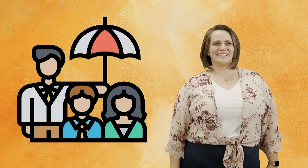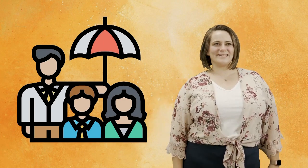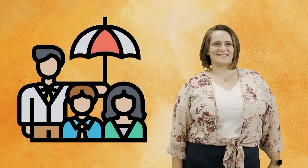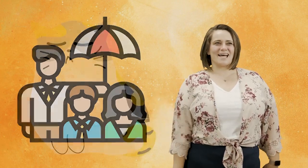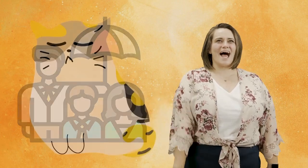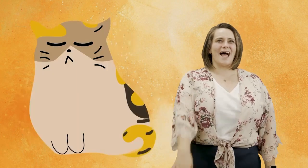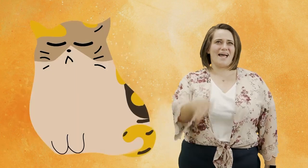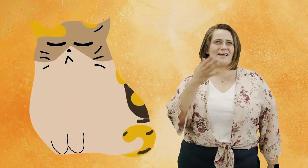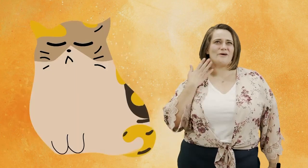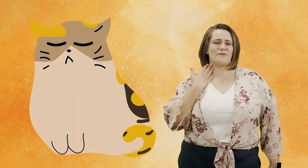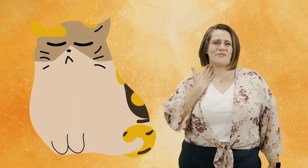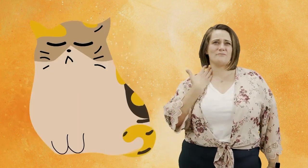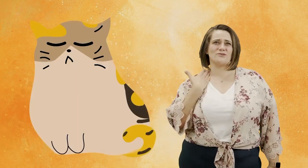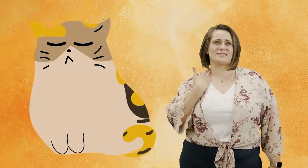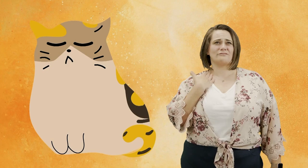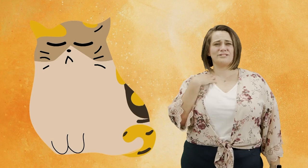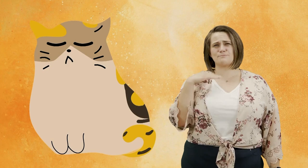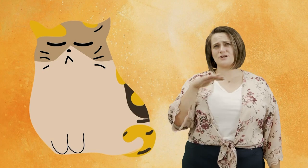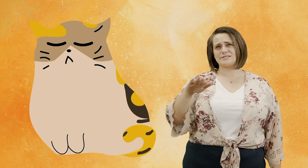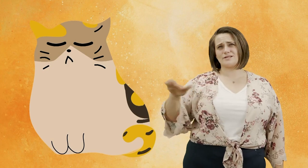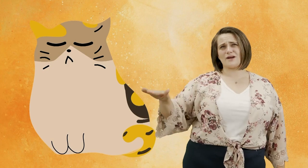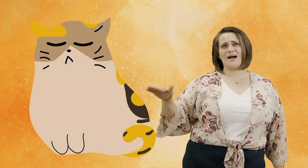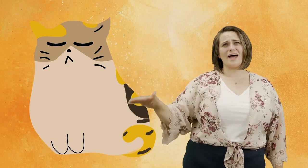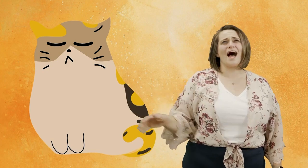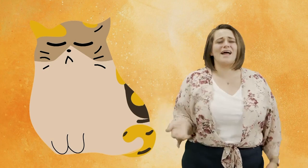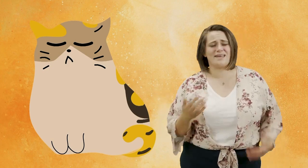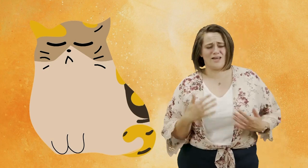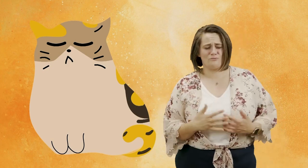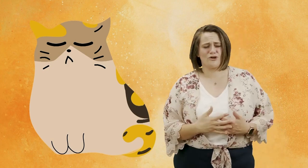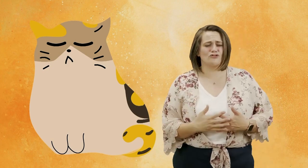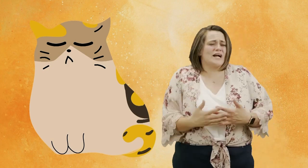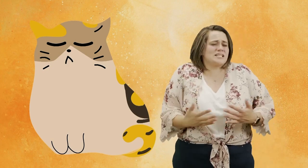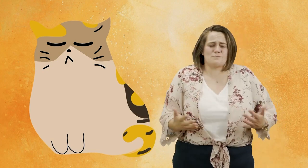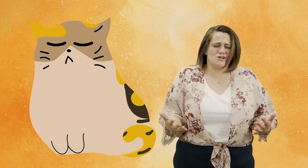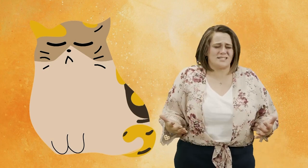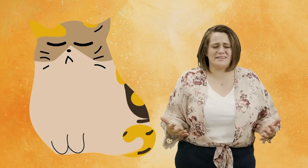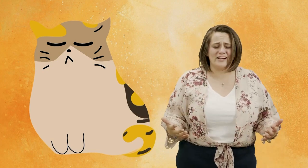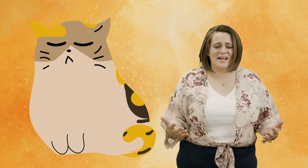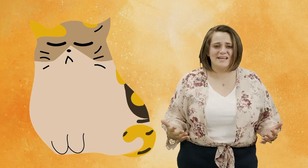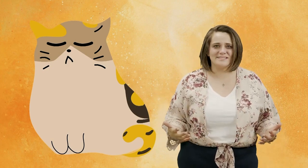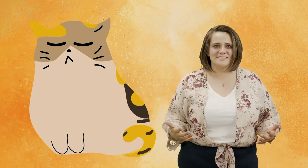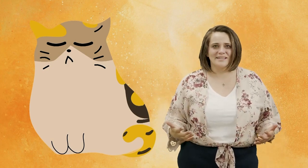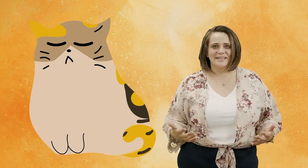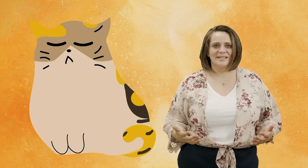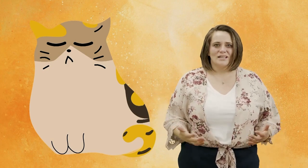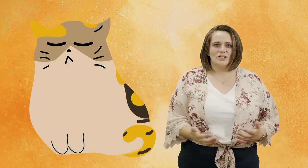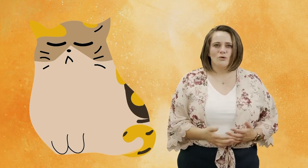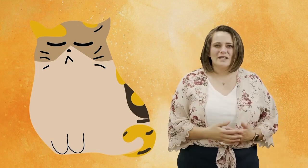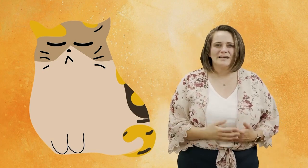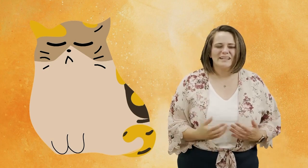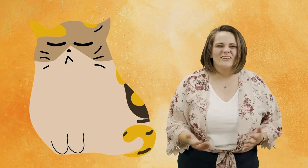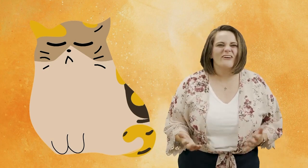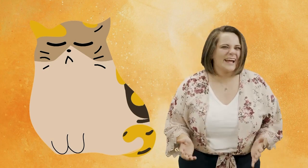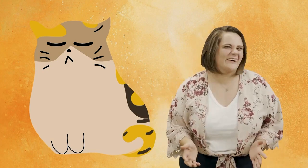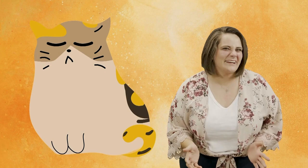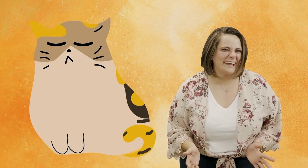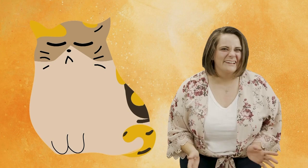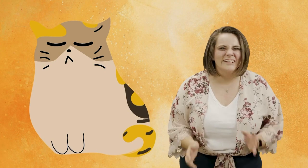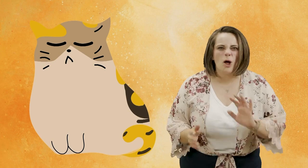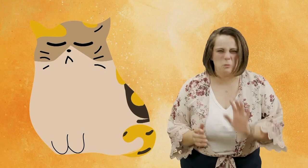good at this i am the most selfless person around i am the greatest person there is you know we can get a little arrogant a little